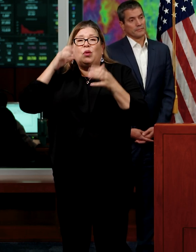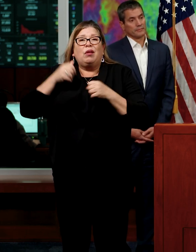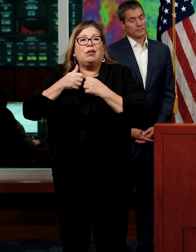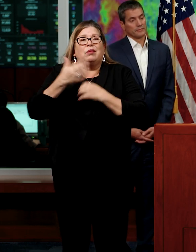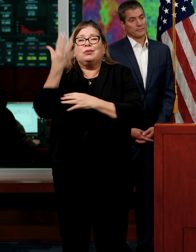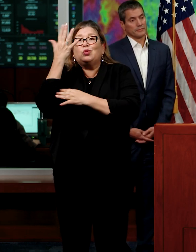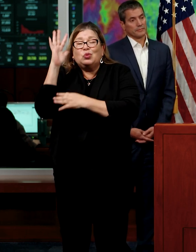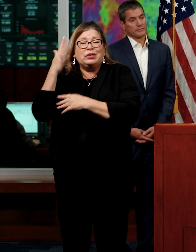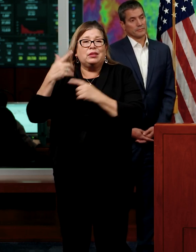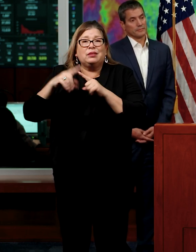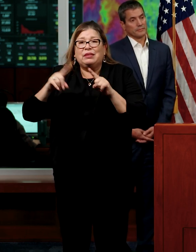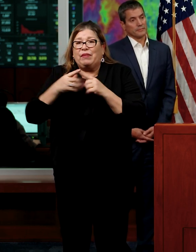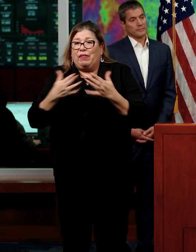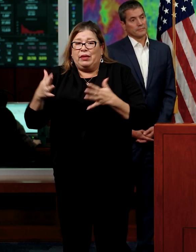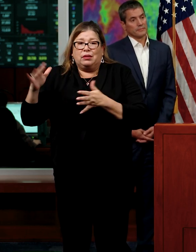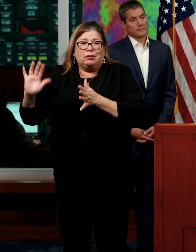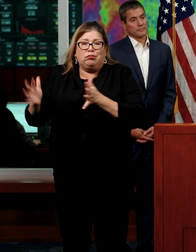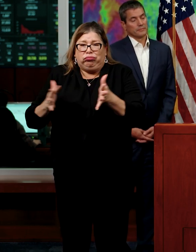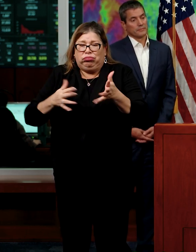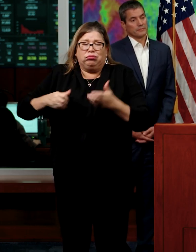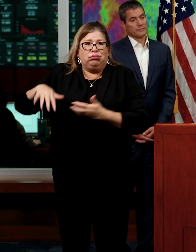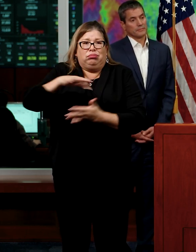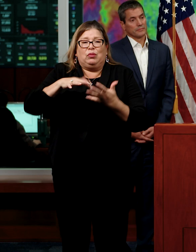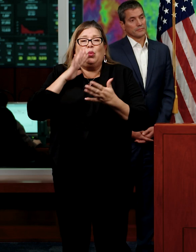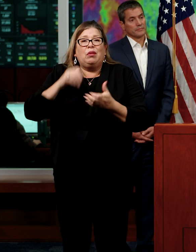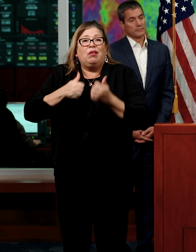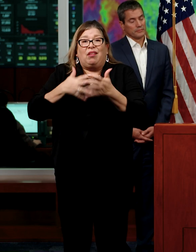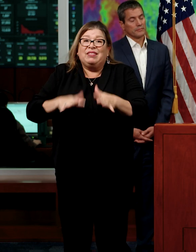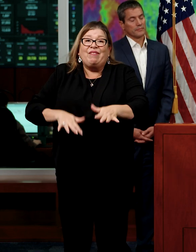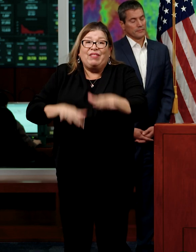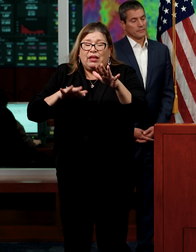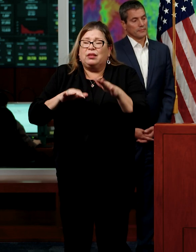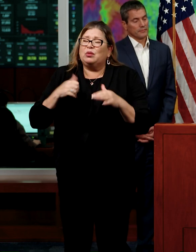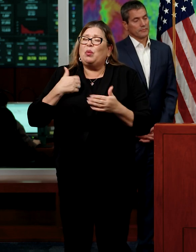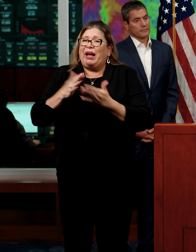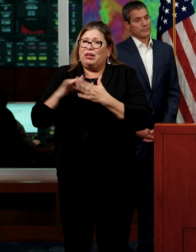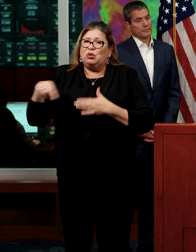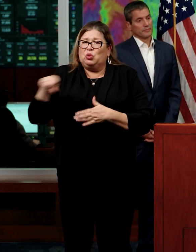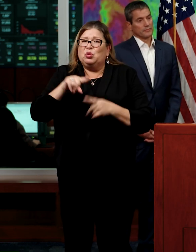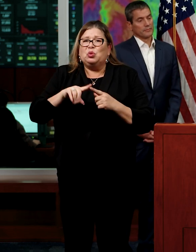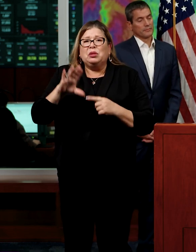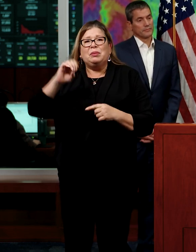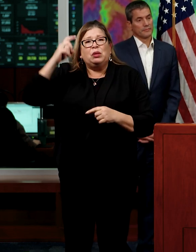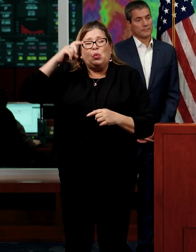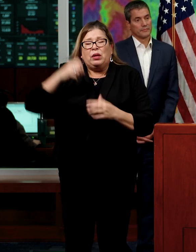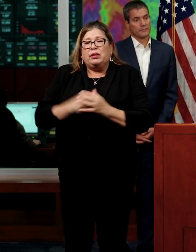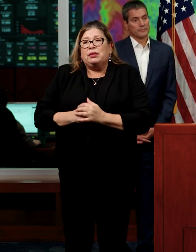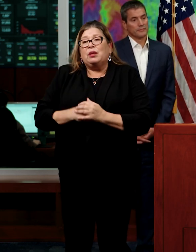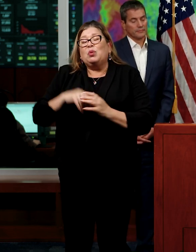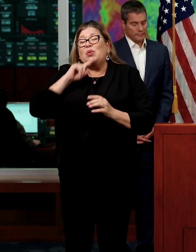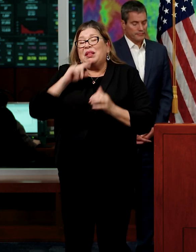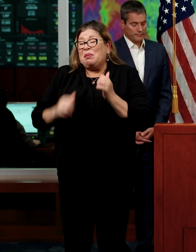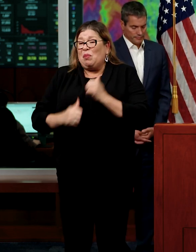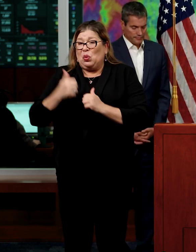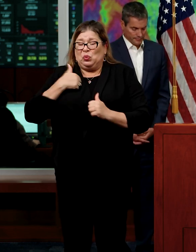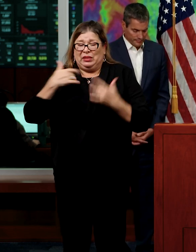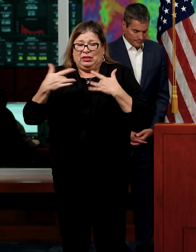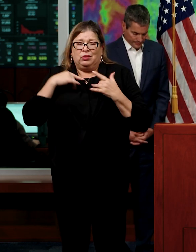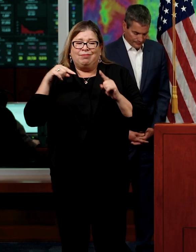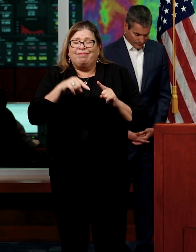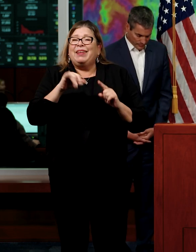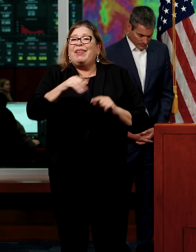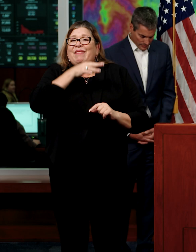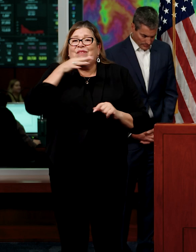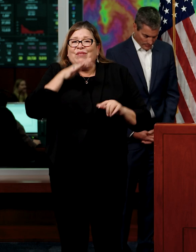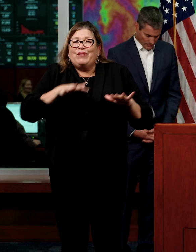also exacerbate flooding. So that's what we're asking people to do. But it really is, I think, more the rural levee system